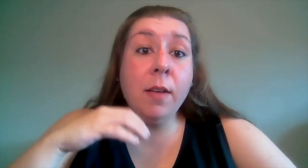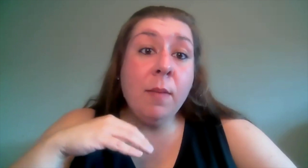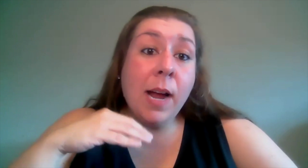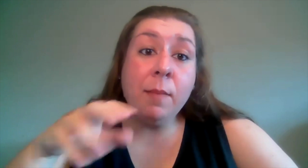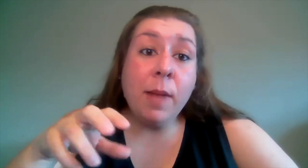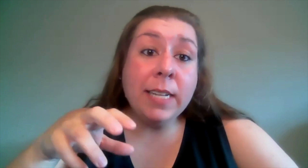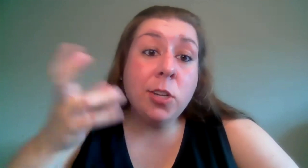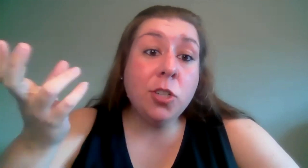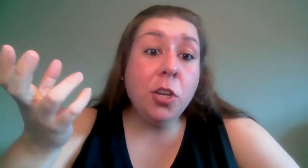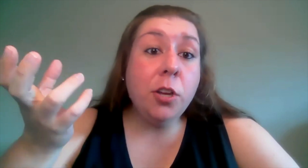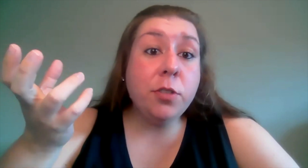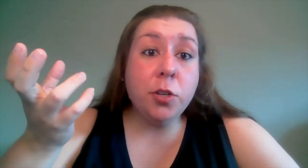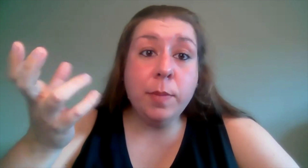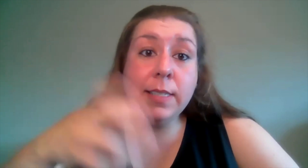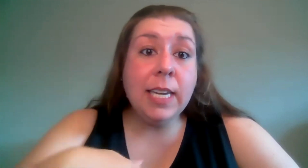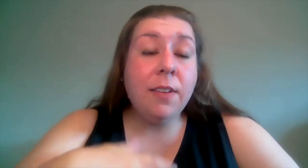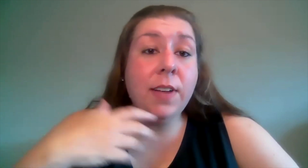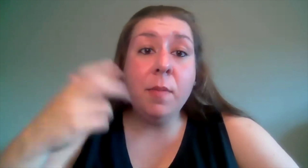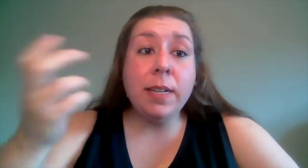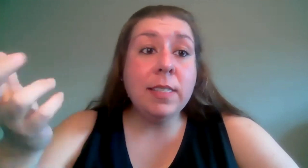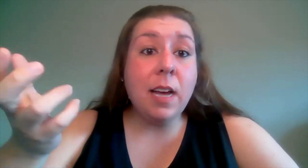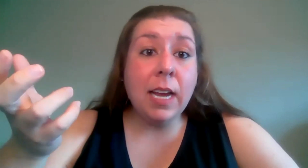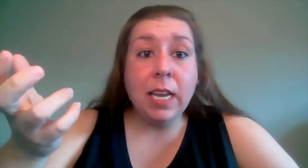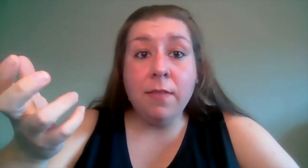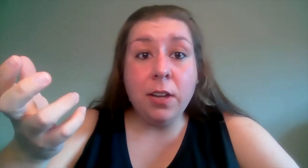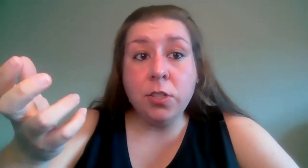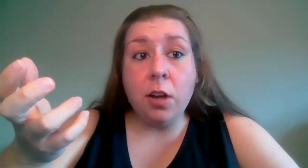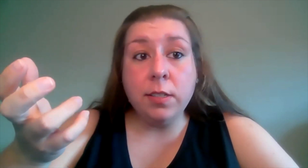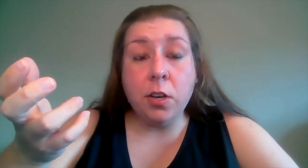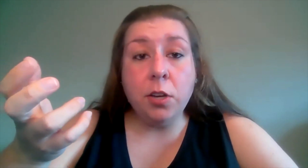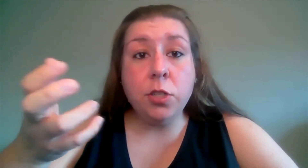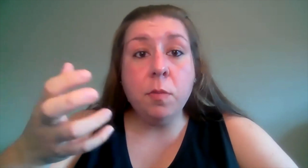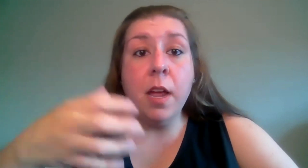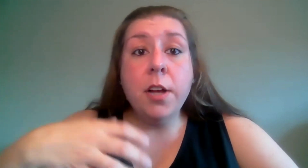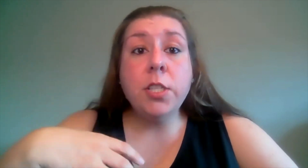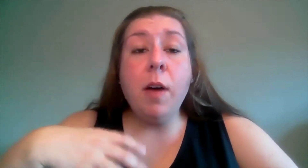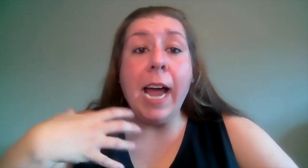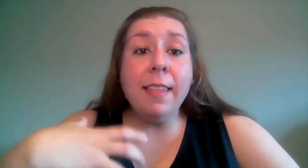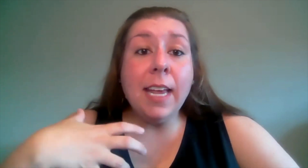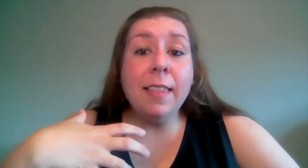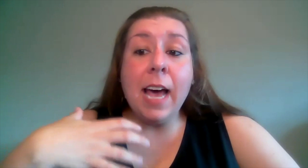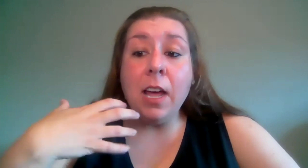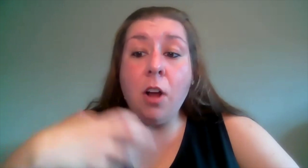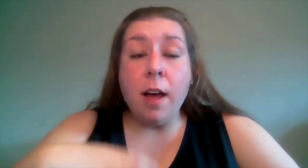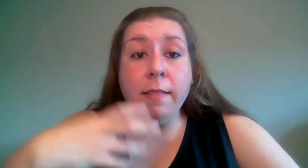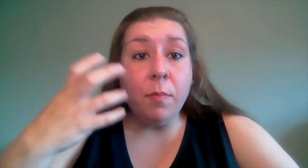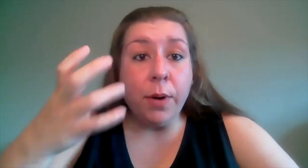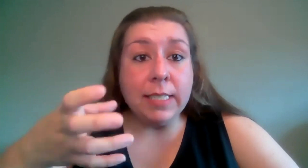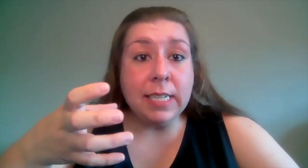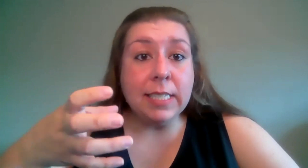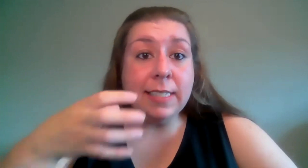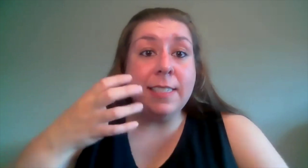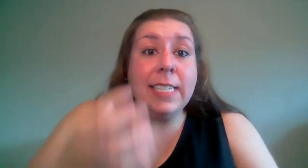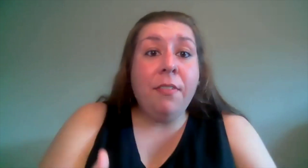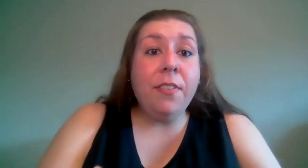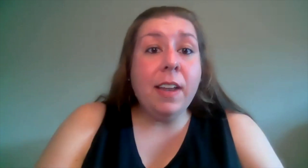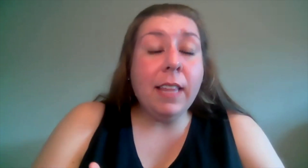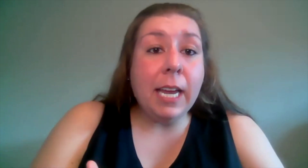you might might search on youtube and see if anyone's sung any of their songs on youtube so i think that an online presence is definitely